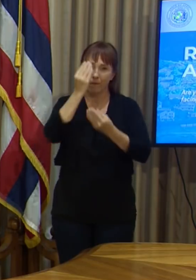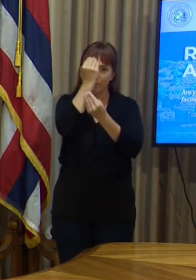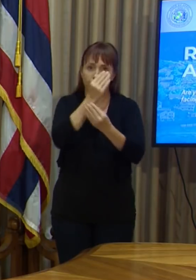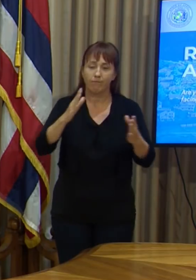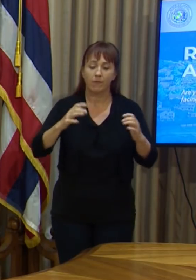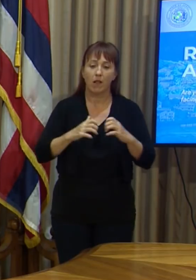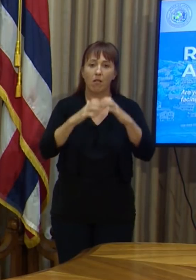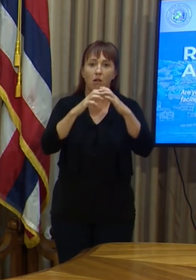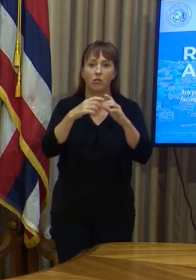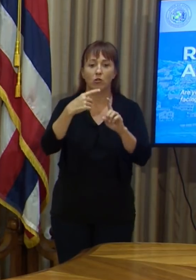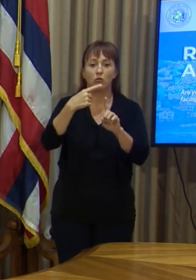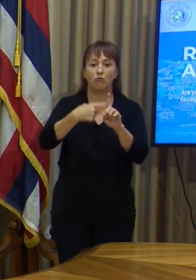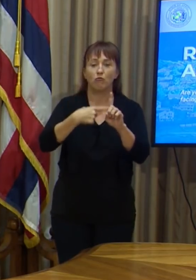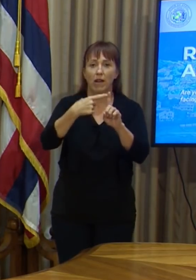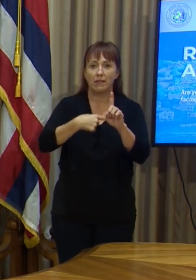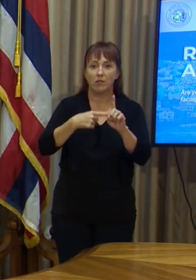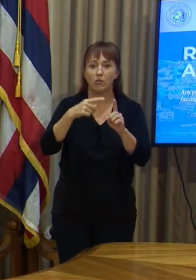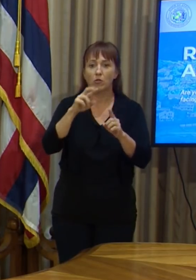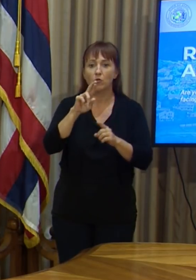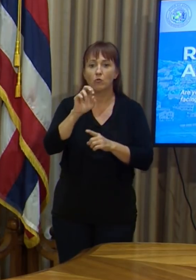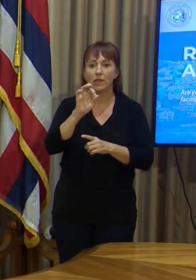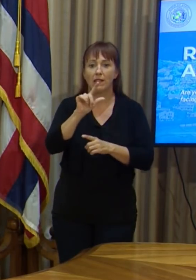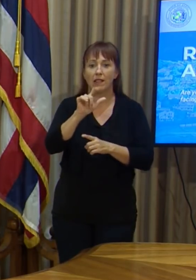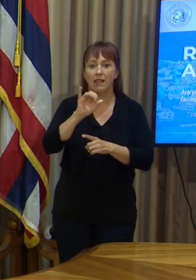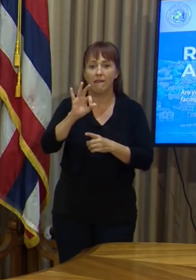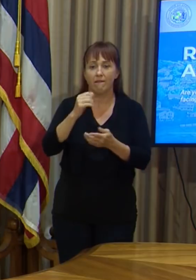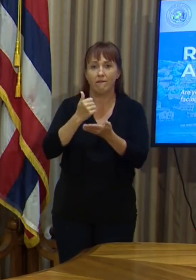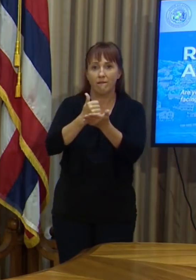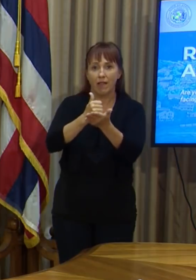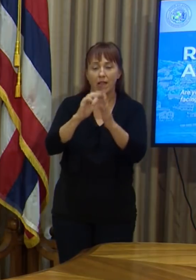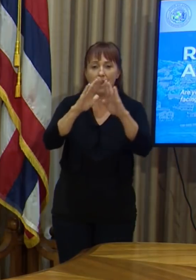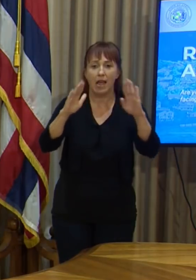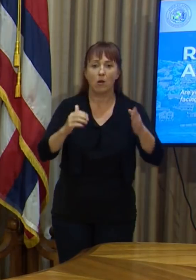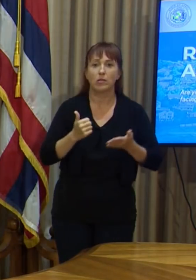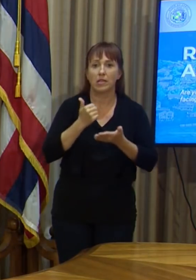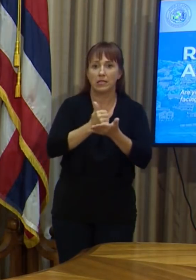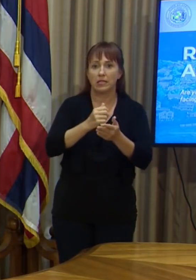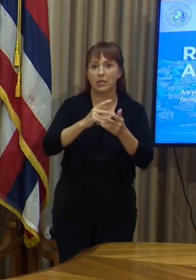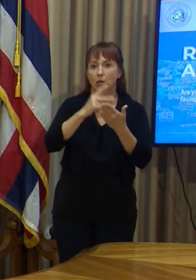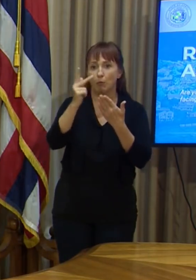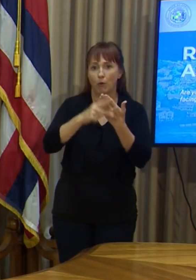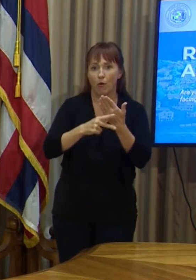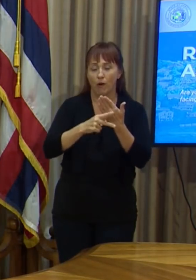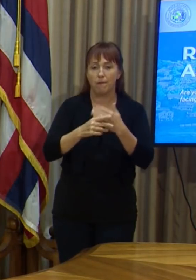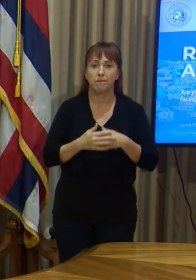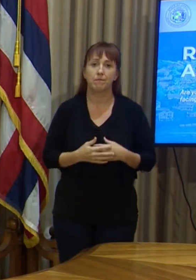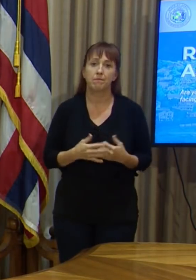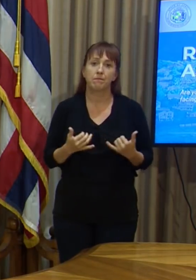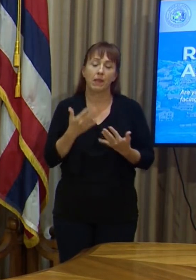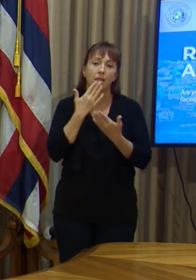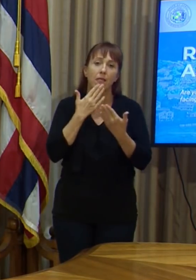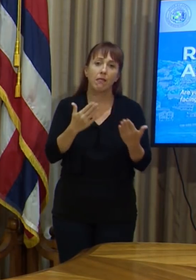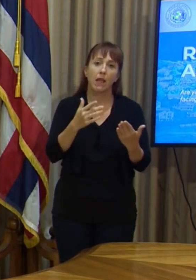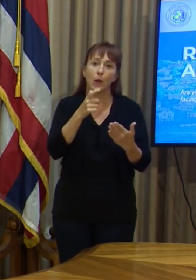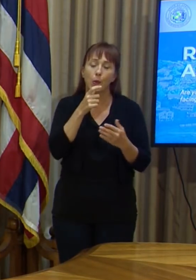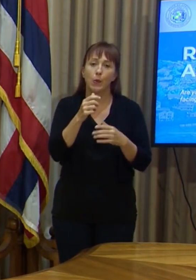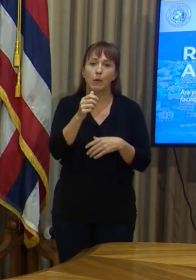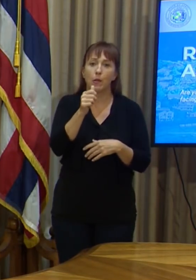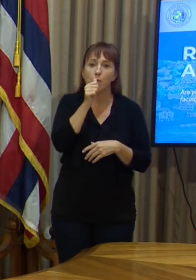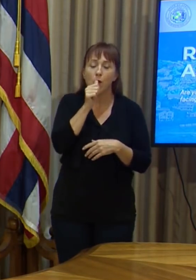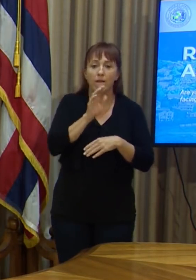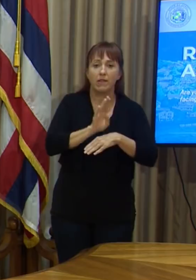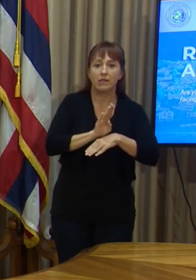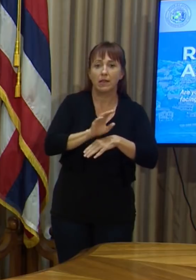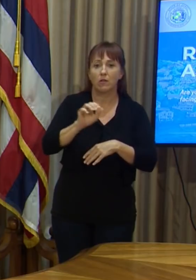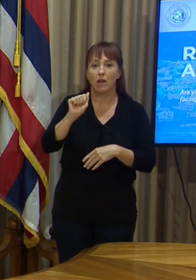Rent Relief and Housing Assistance Program. I want to publicly thank our private sector partners the